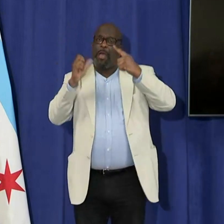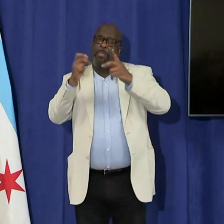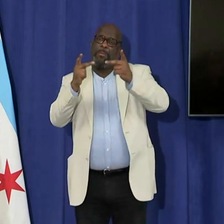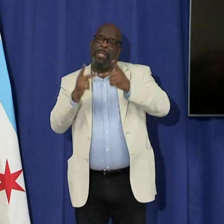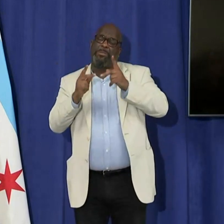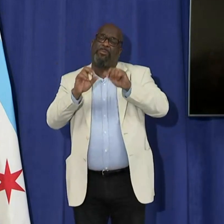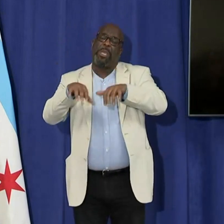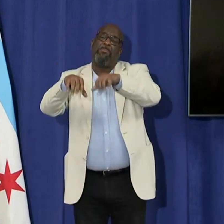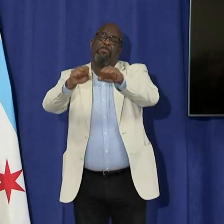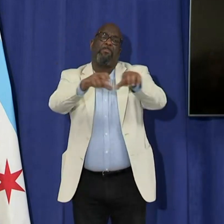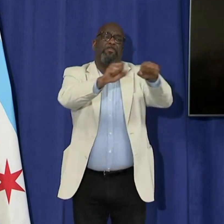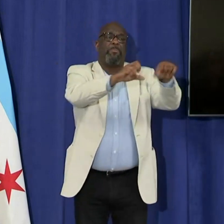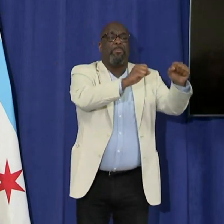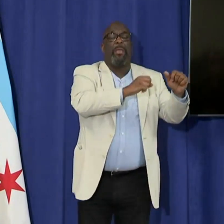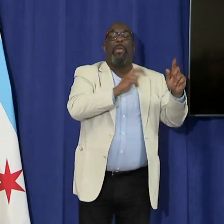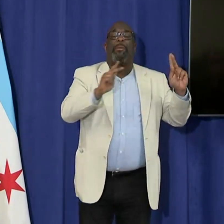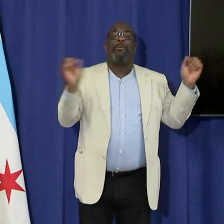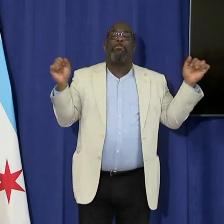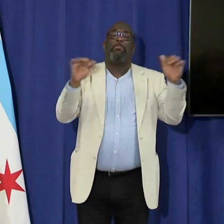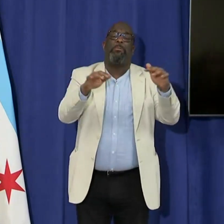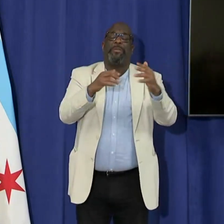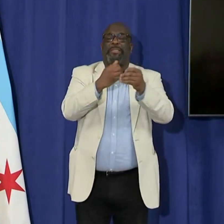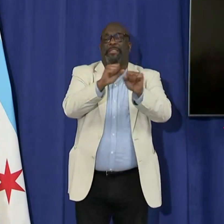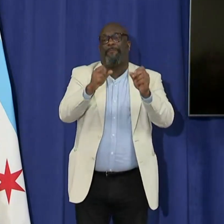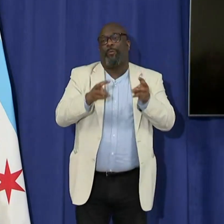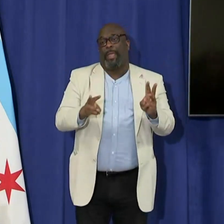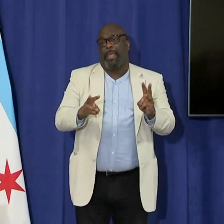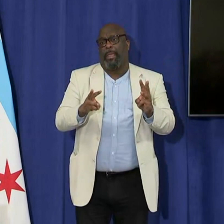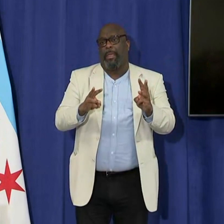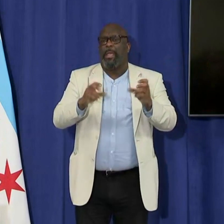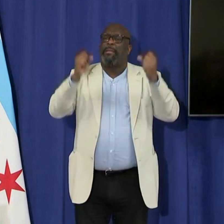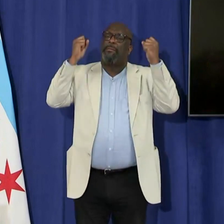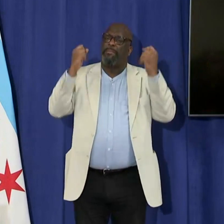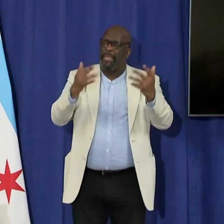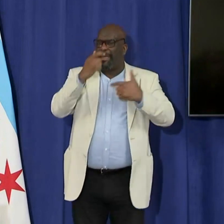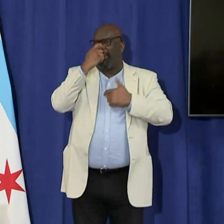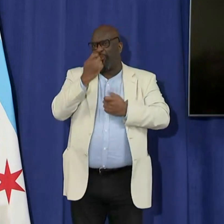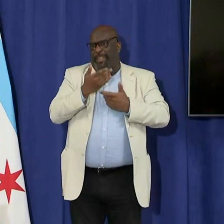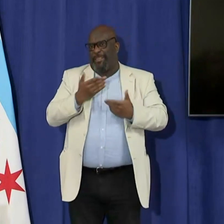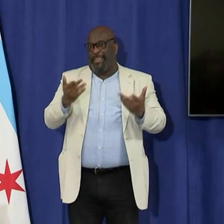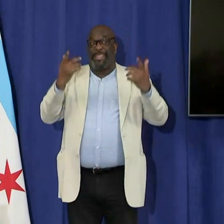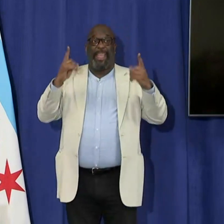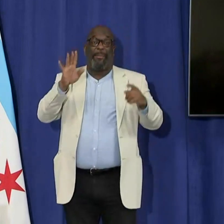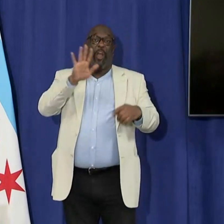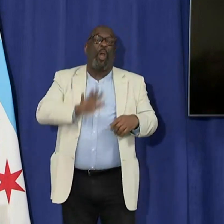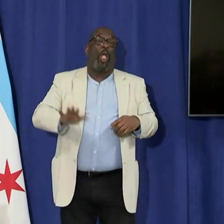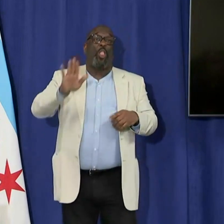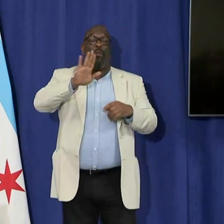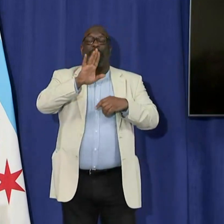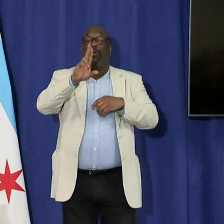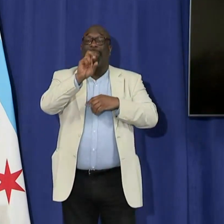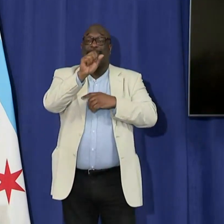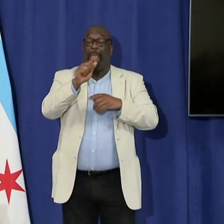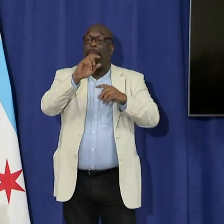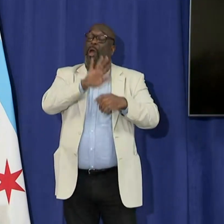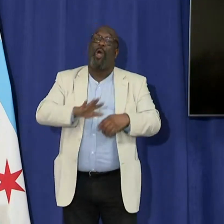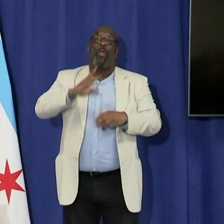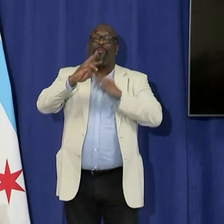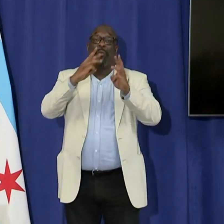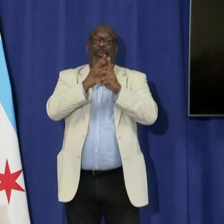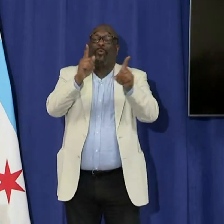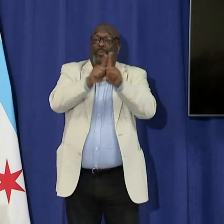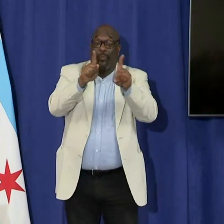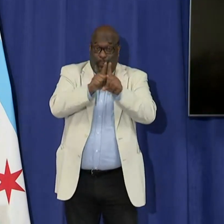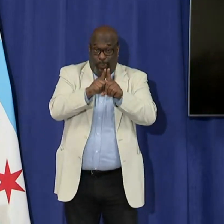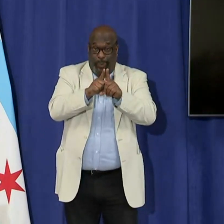bring together people safely. There's a lot of interesting things that are going on really across the country but also across the world that I think that